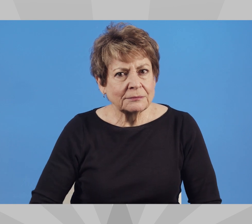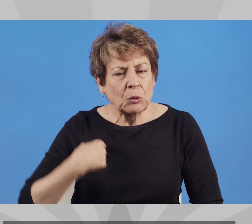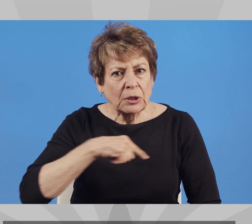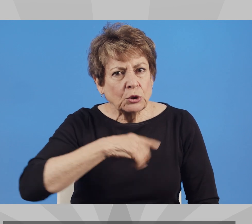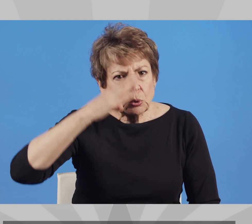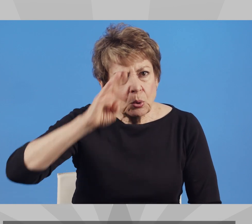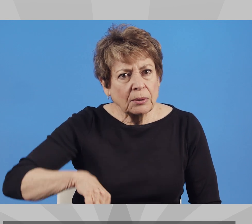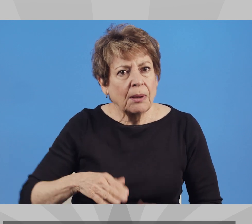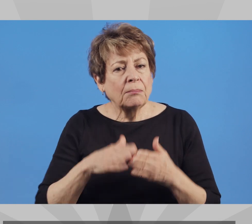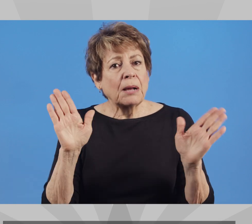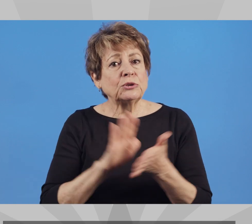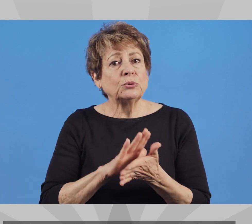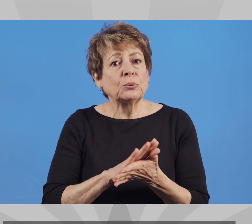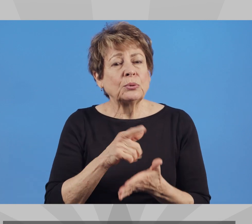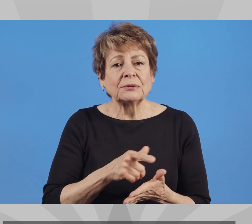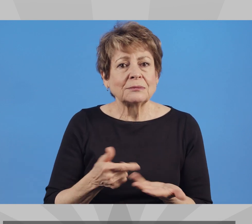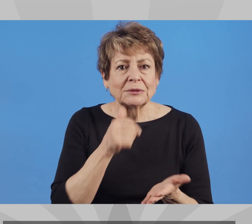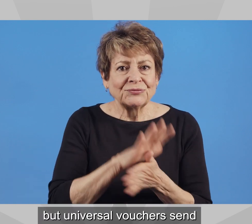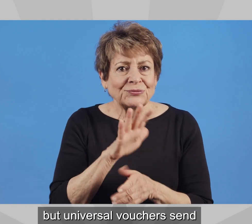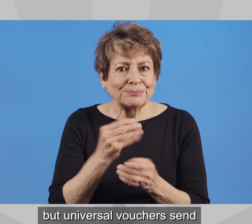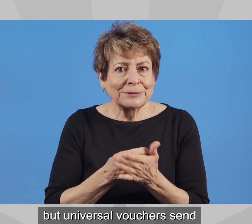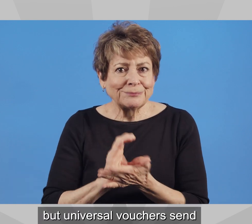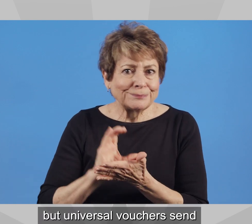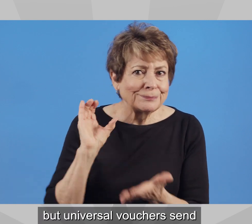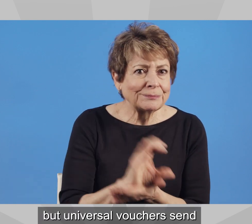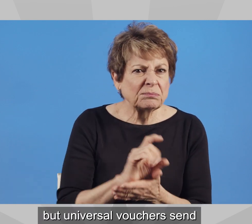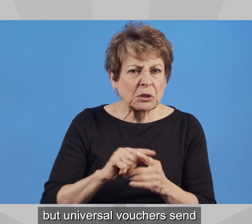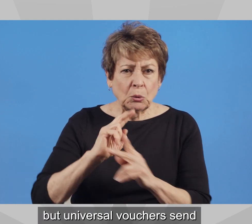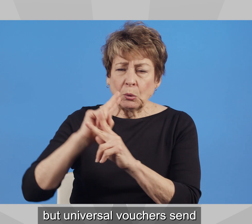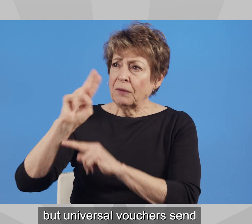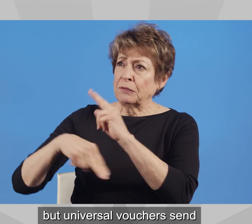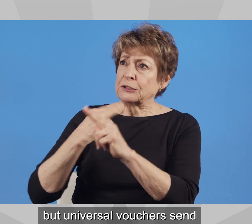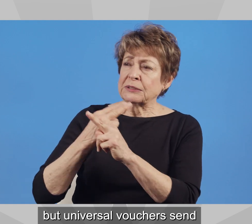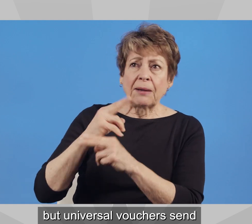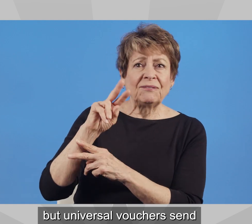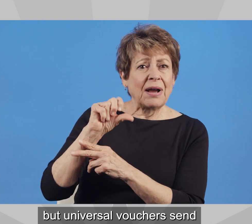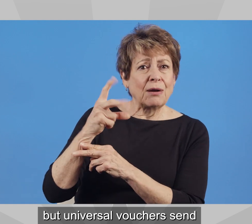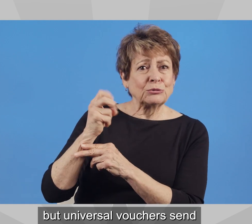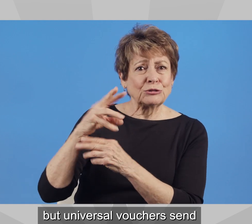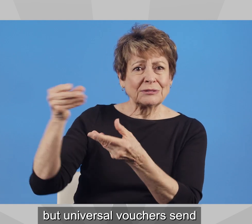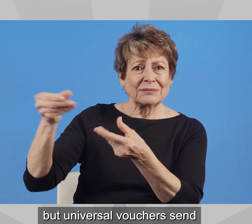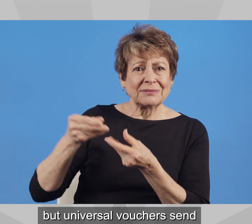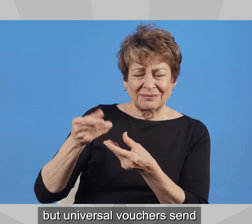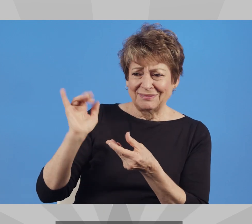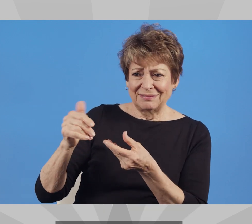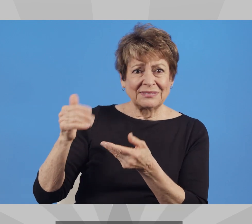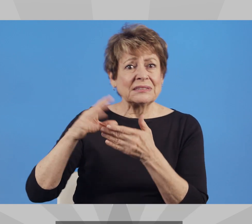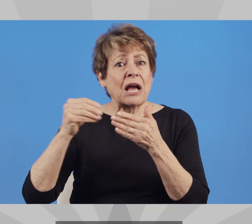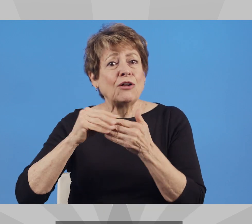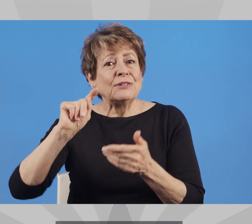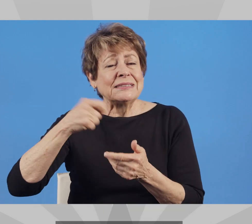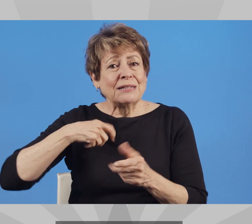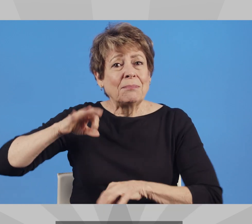We know public schools are underfunded, but universal vouchers send tax dollars to private schools with